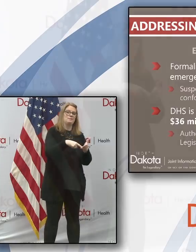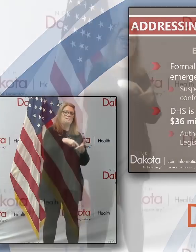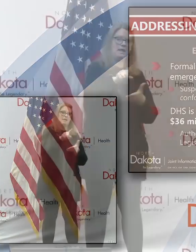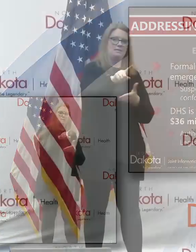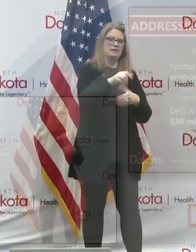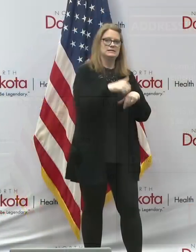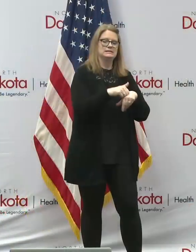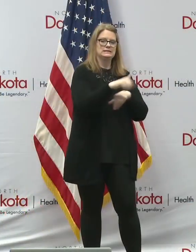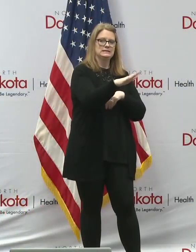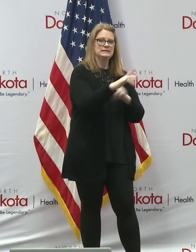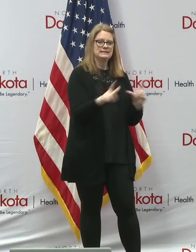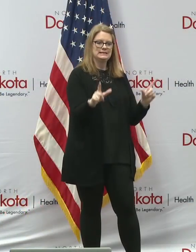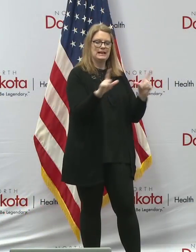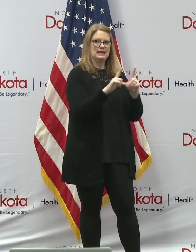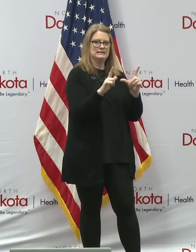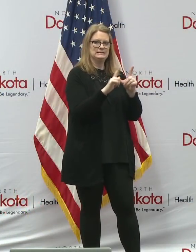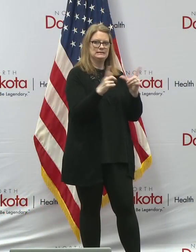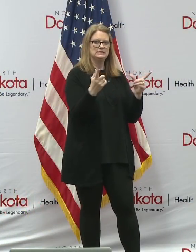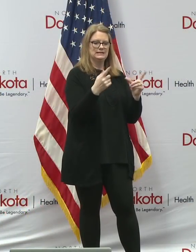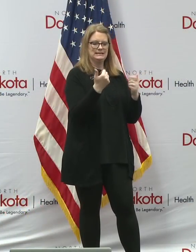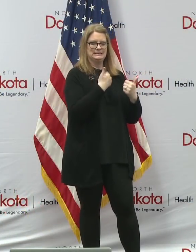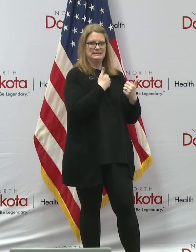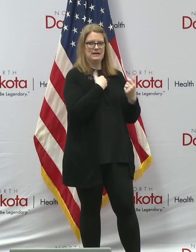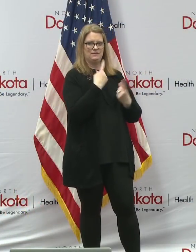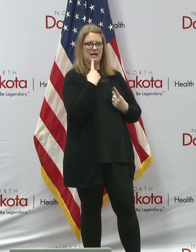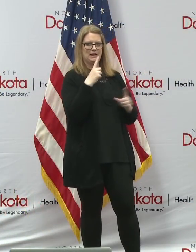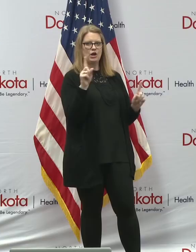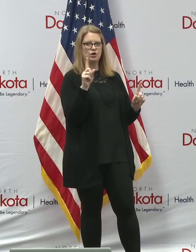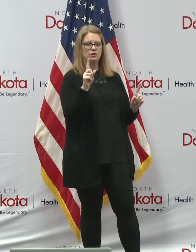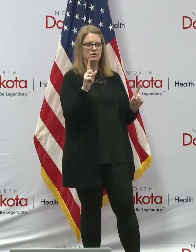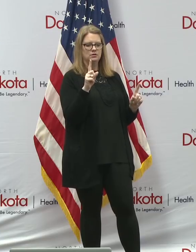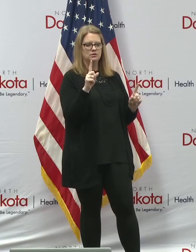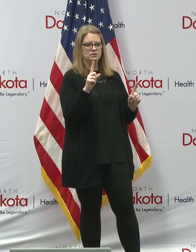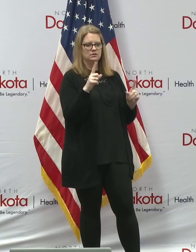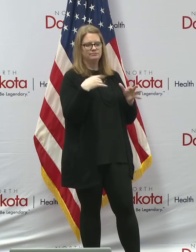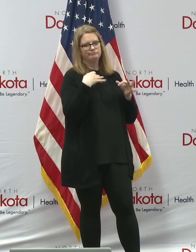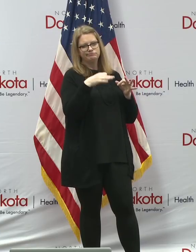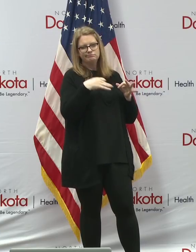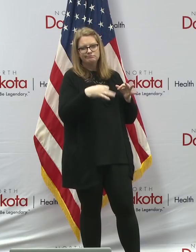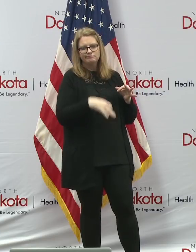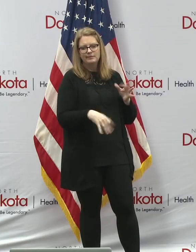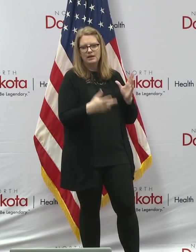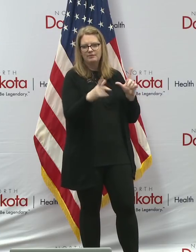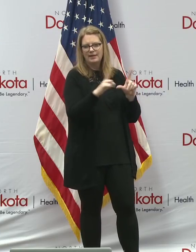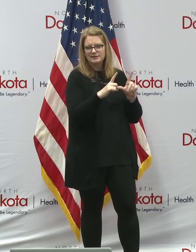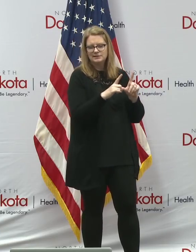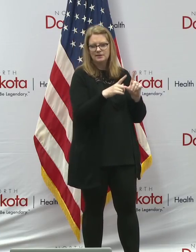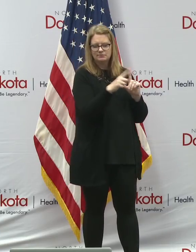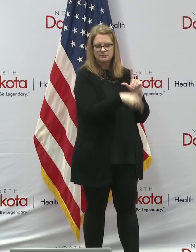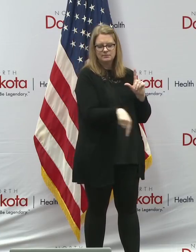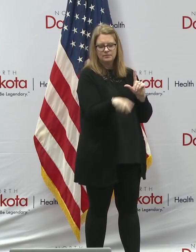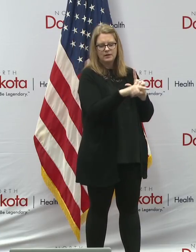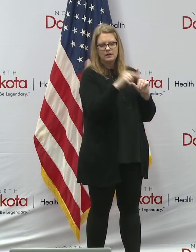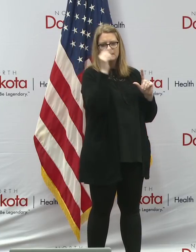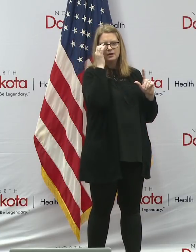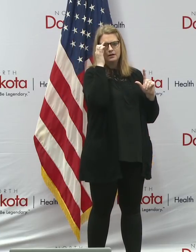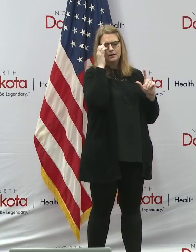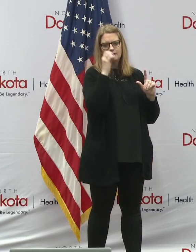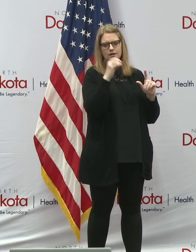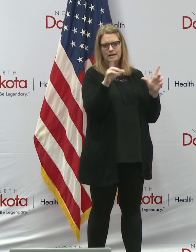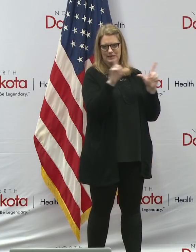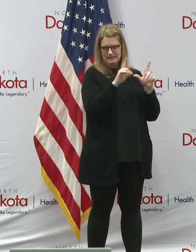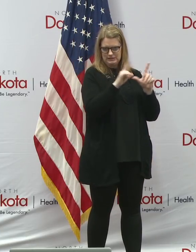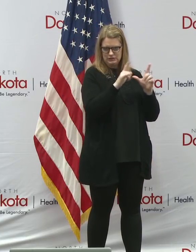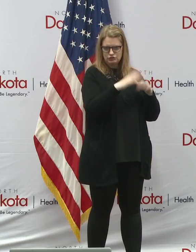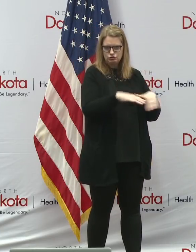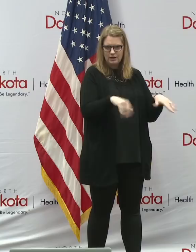that went out the door to license and self declared. That's another description, uh, of licensing, but they're also licensed, but to licensed childcare